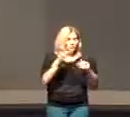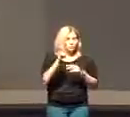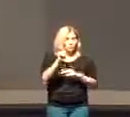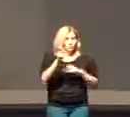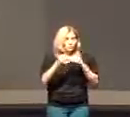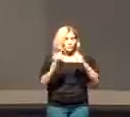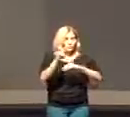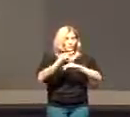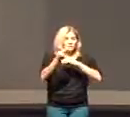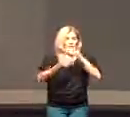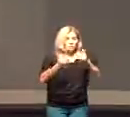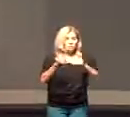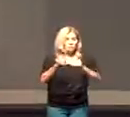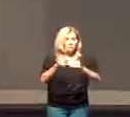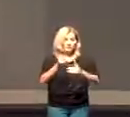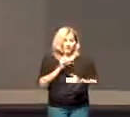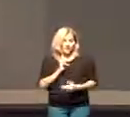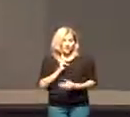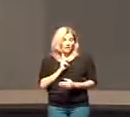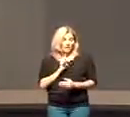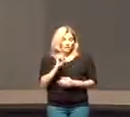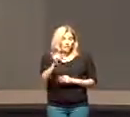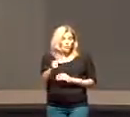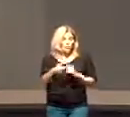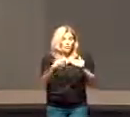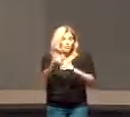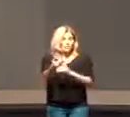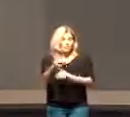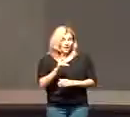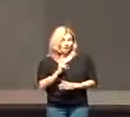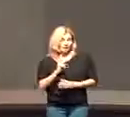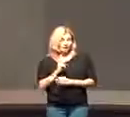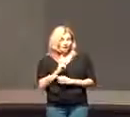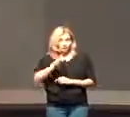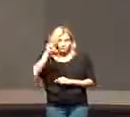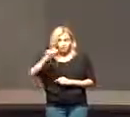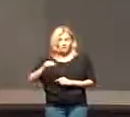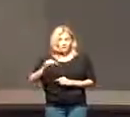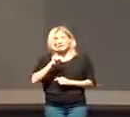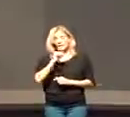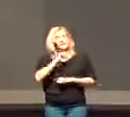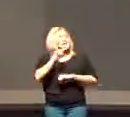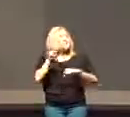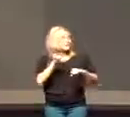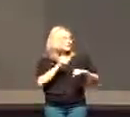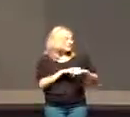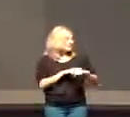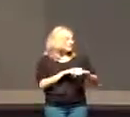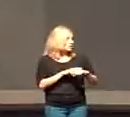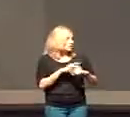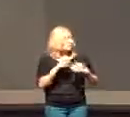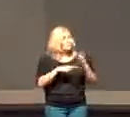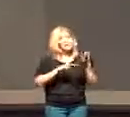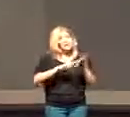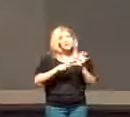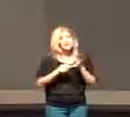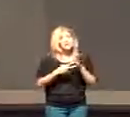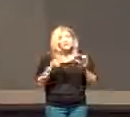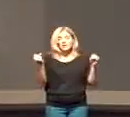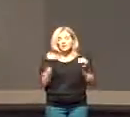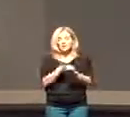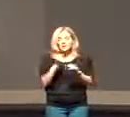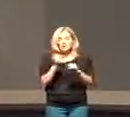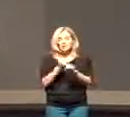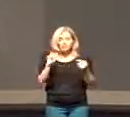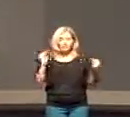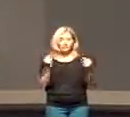three steps back one step forward three steps back three steps forward two steps back it's the nature of what it means to battle